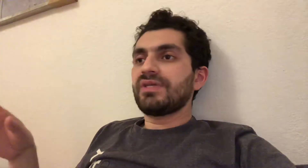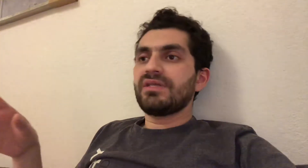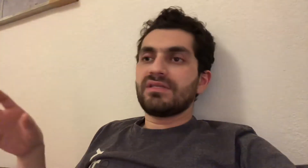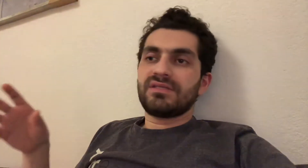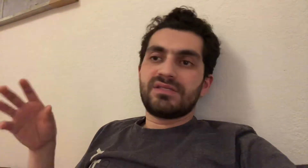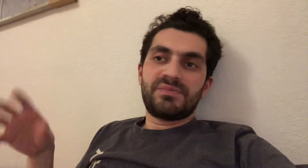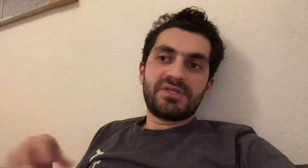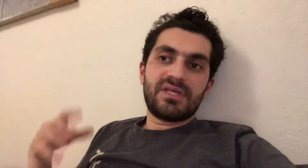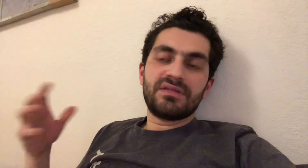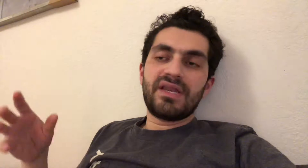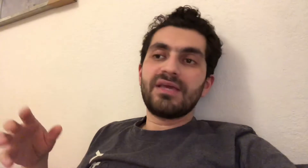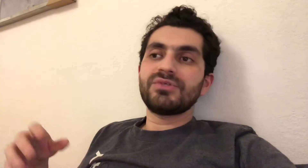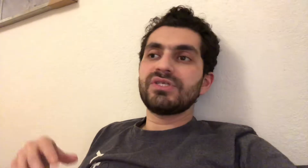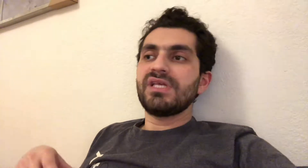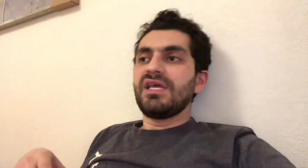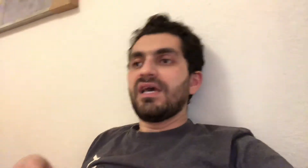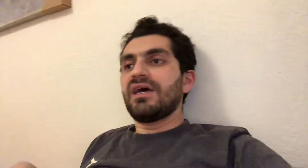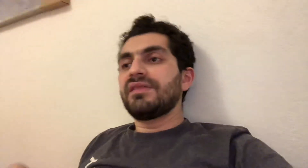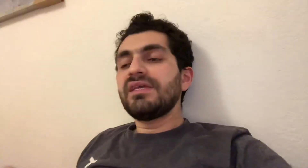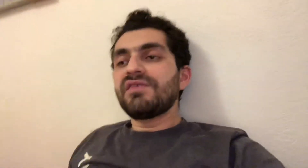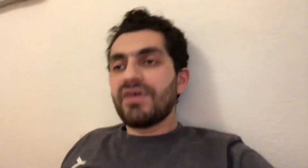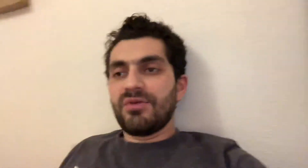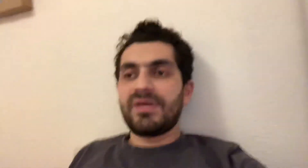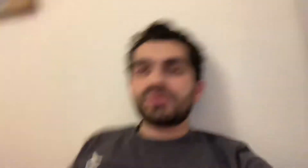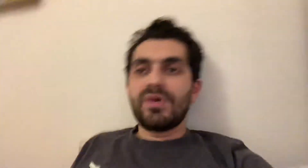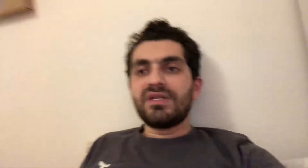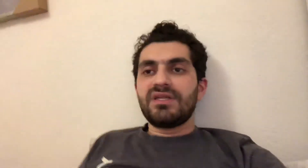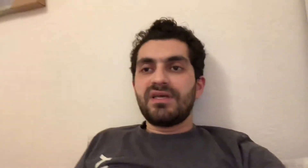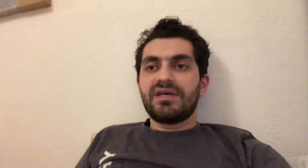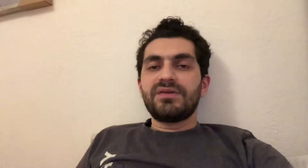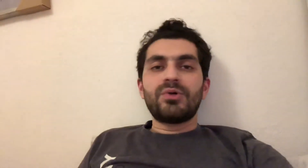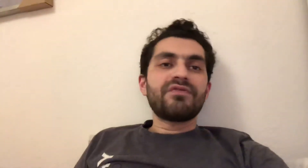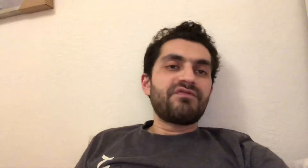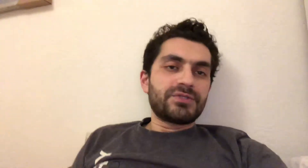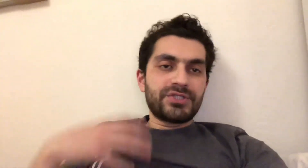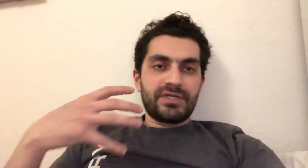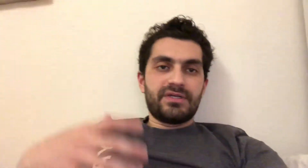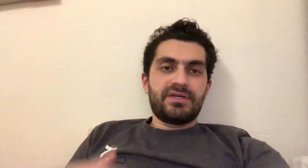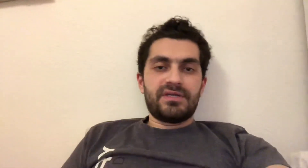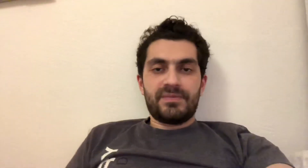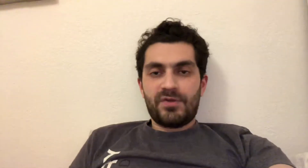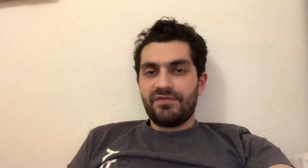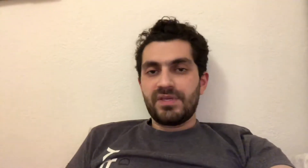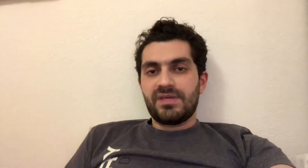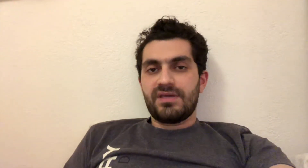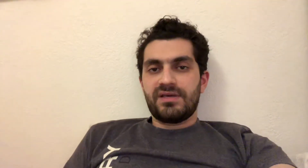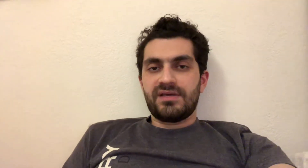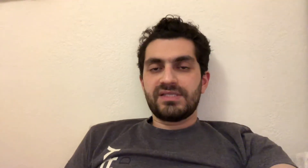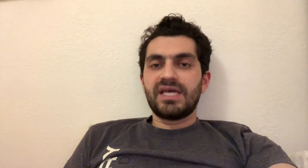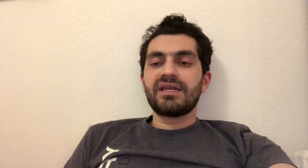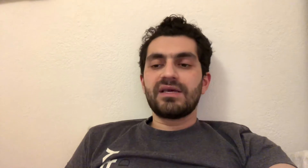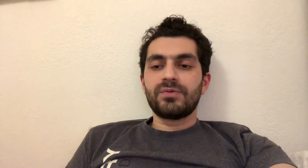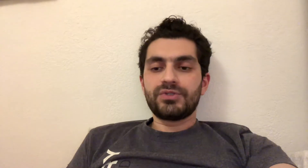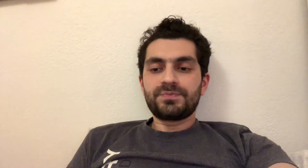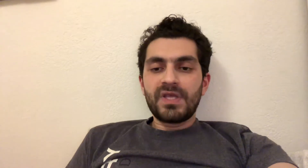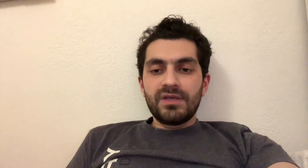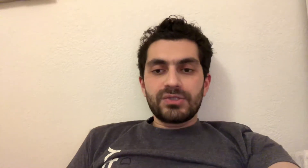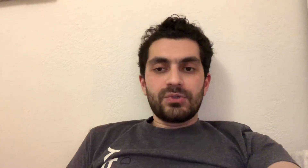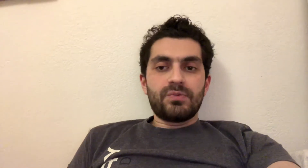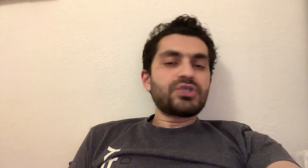that speaks other languages, they develop as well their own version of the sign language. So which